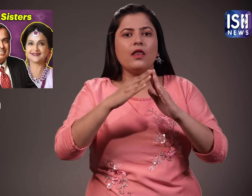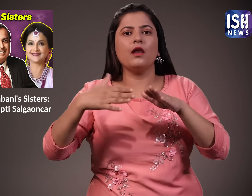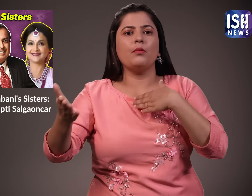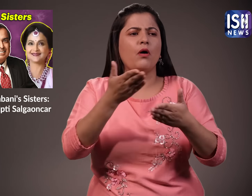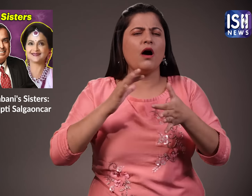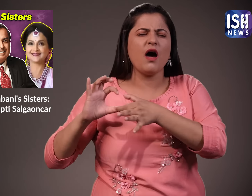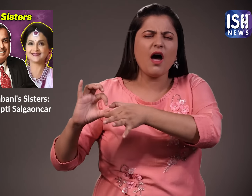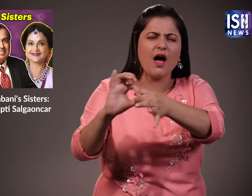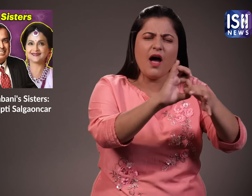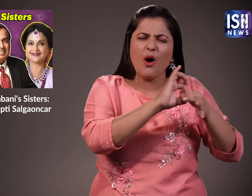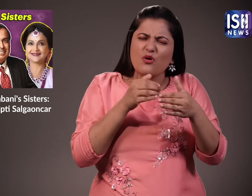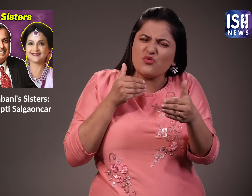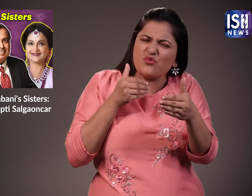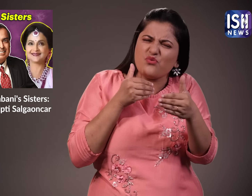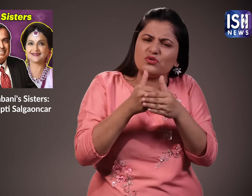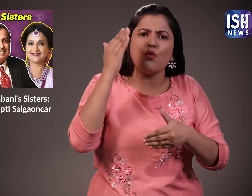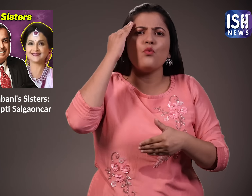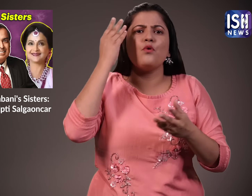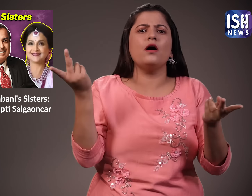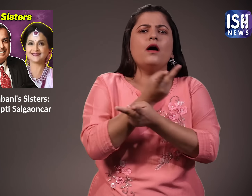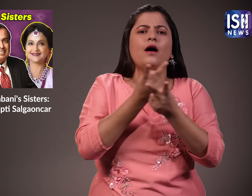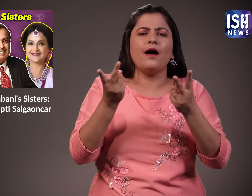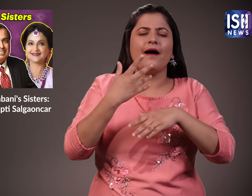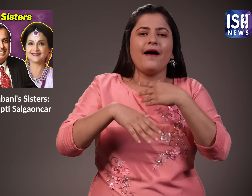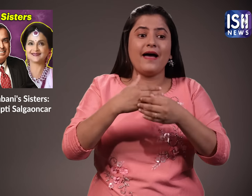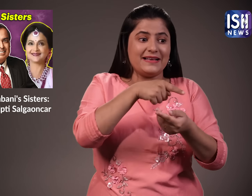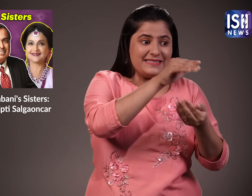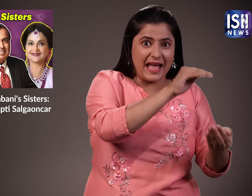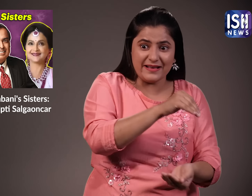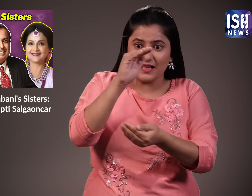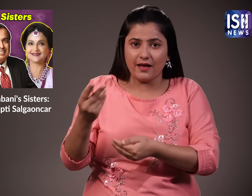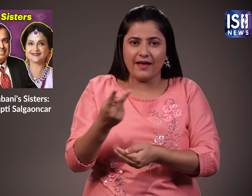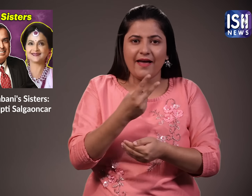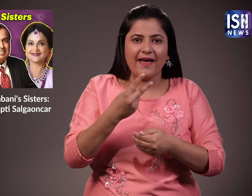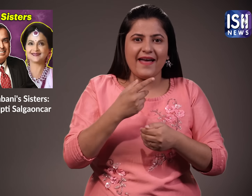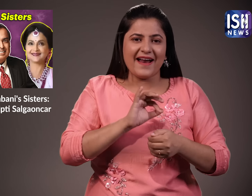They were neighbours and became close friends. Interestingly, Dattaraj and Deepti's friendship turned into love.